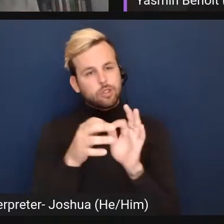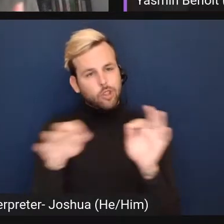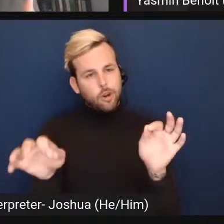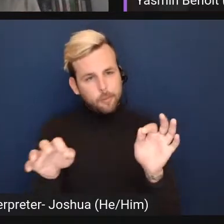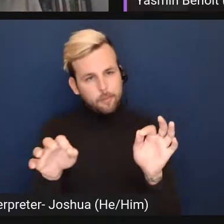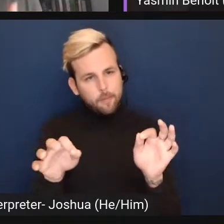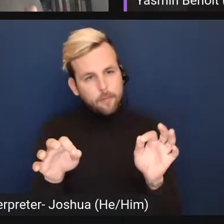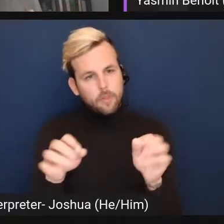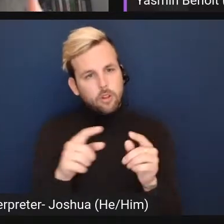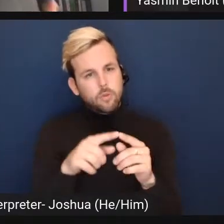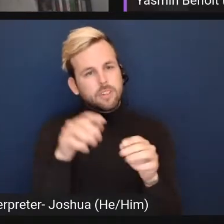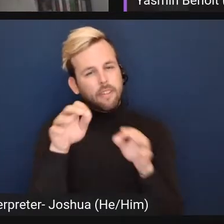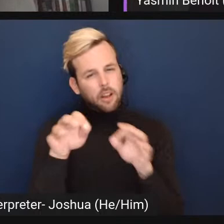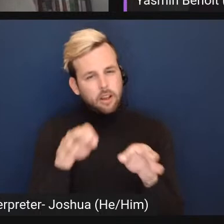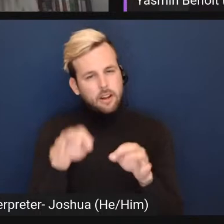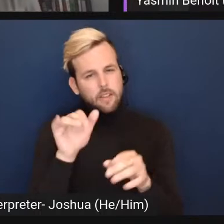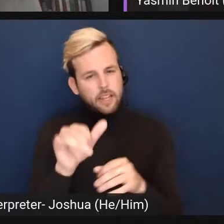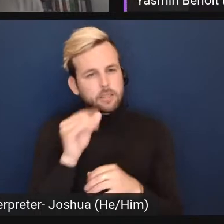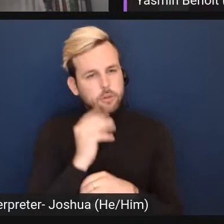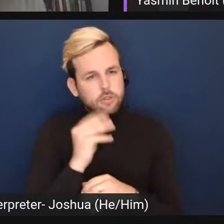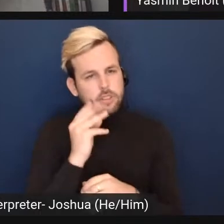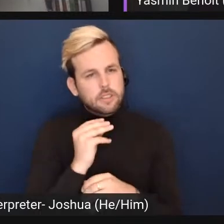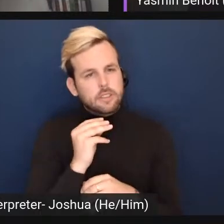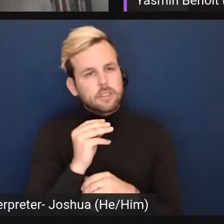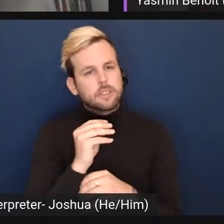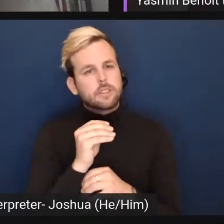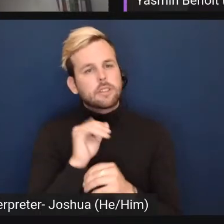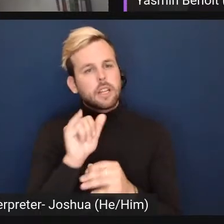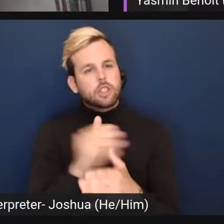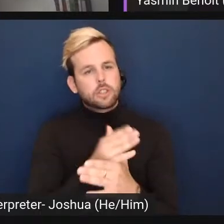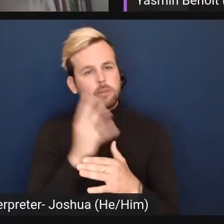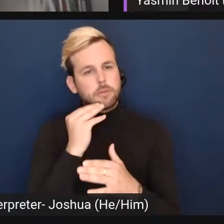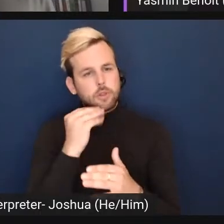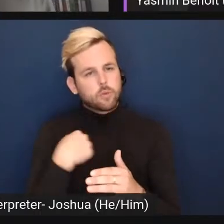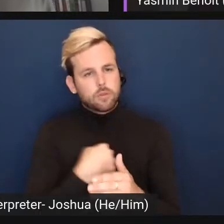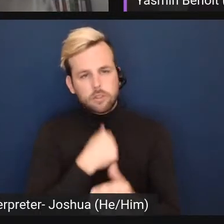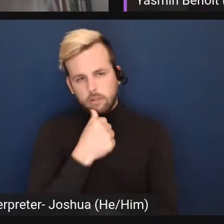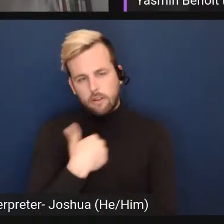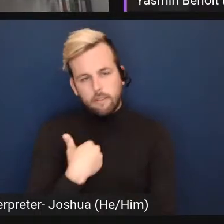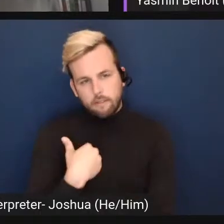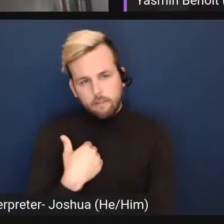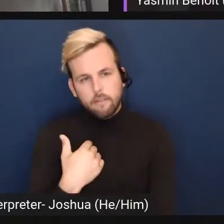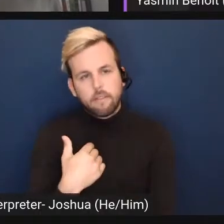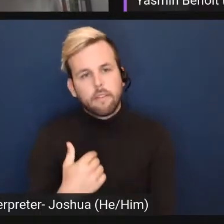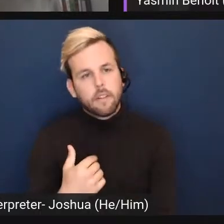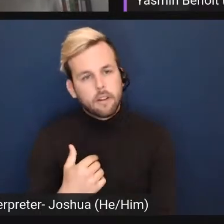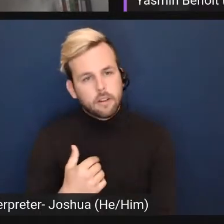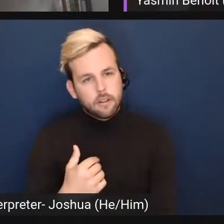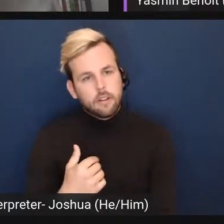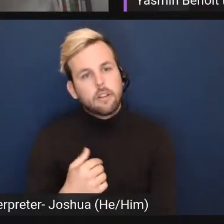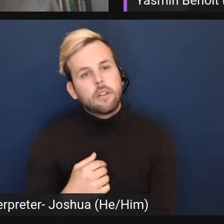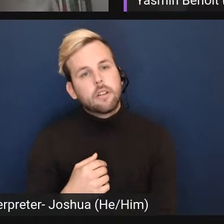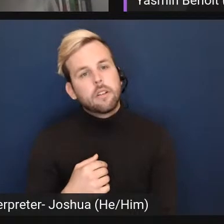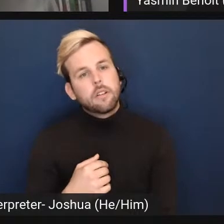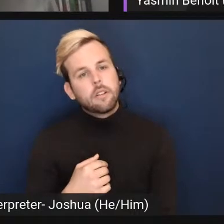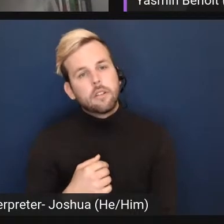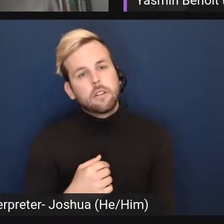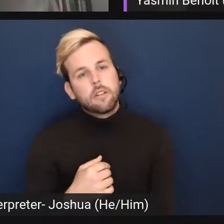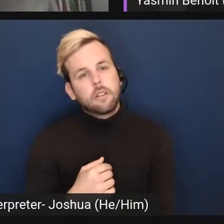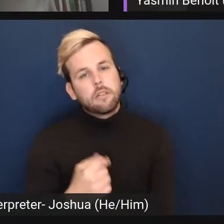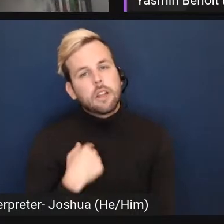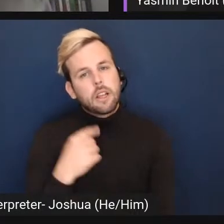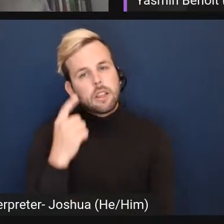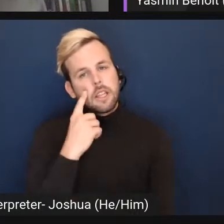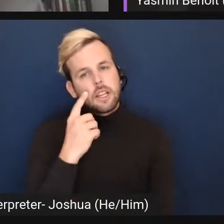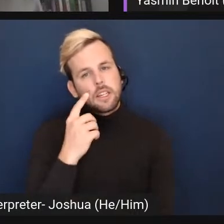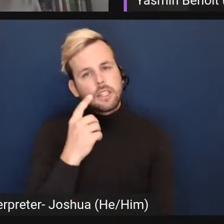define that experience that that shared experience that we weren't having um i think uh it's